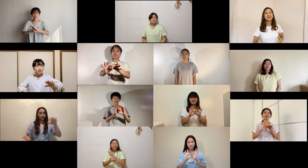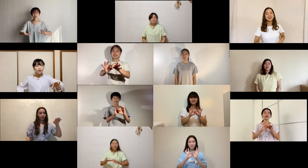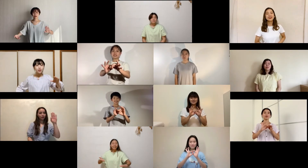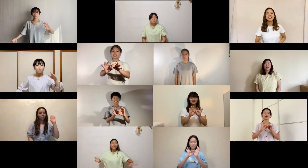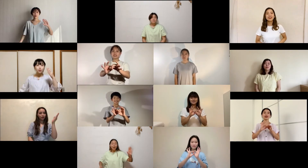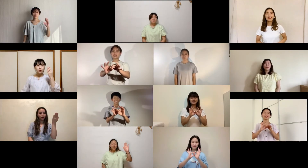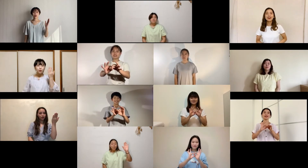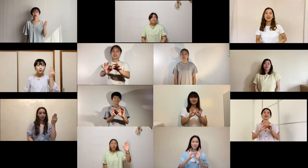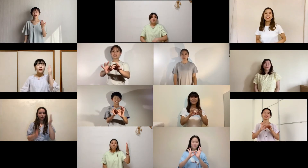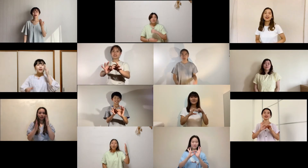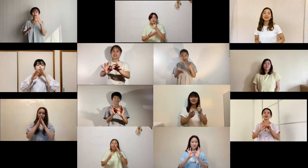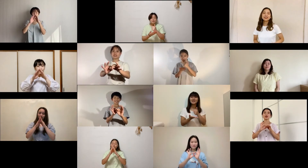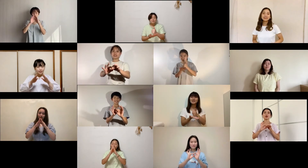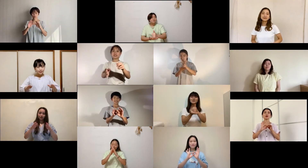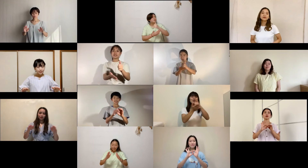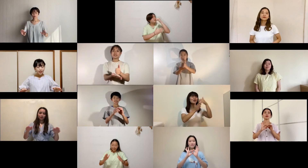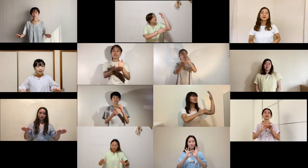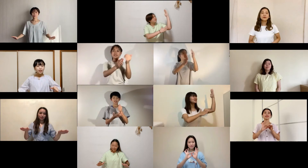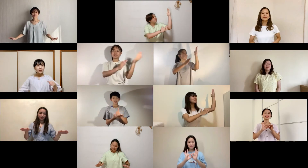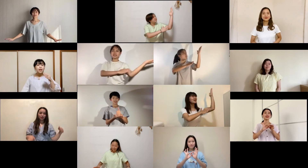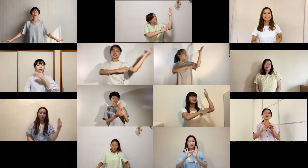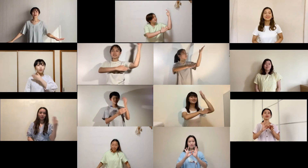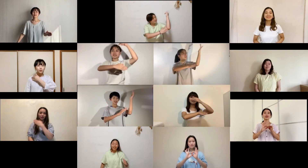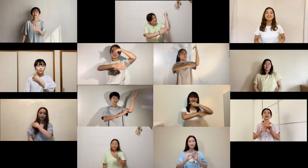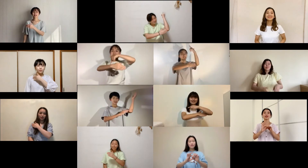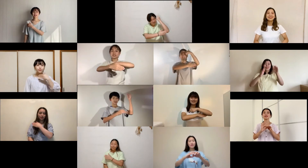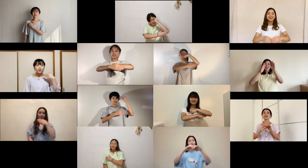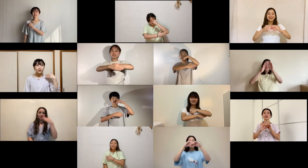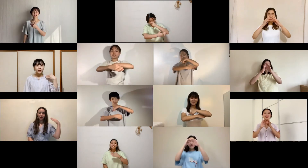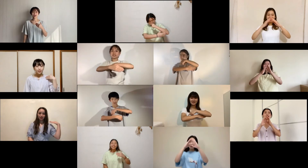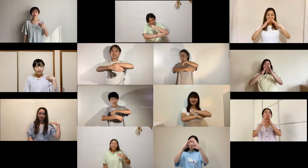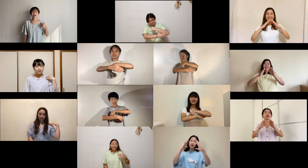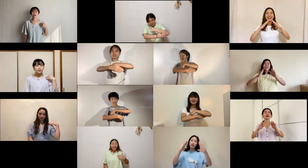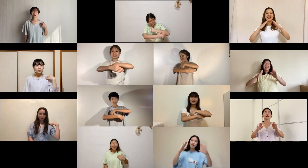apart You will be safe in His arms You